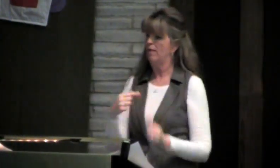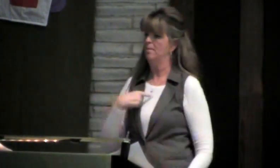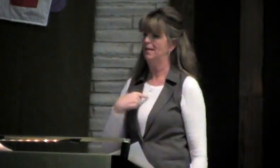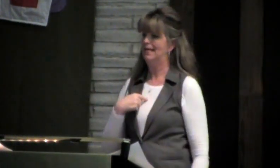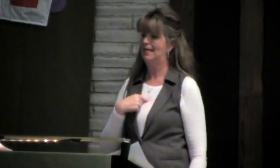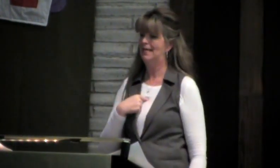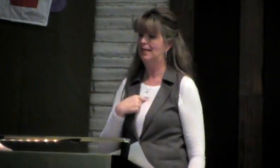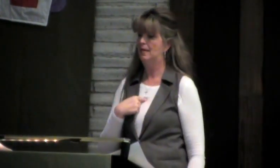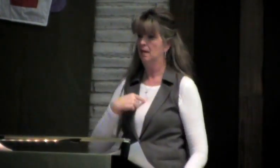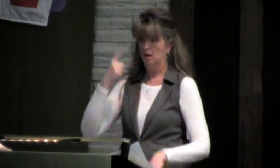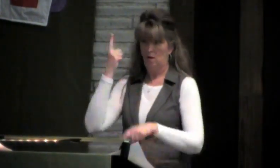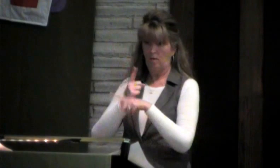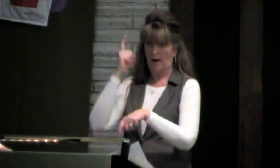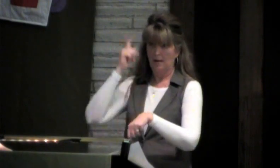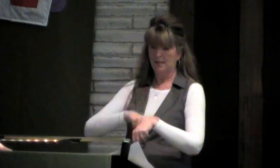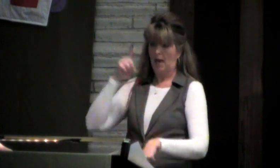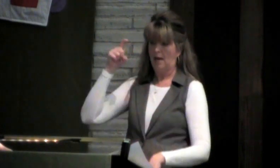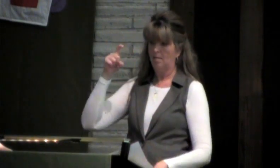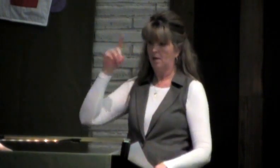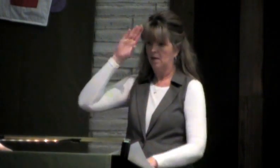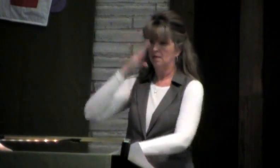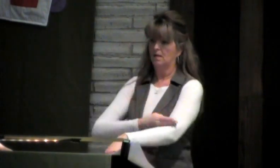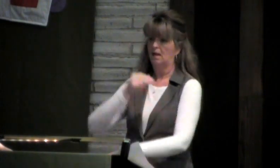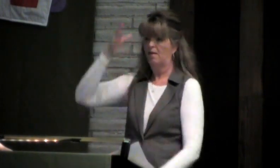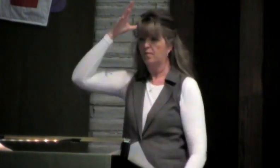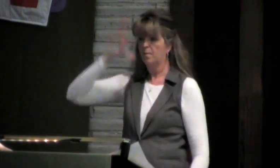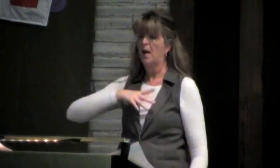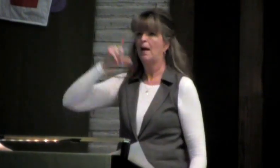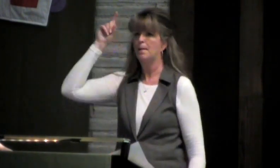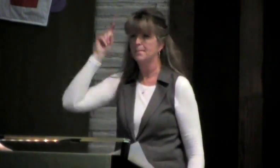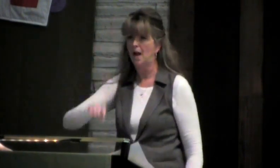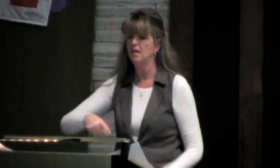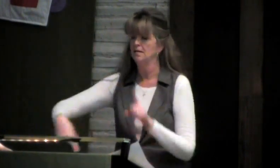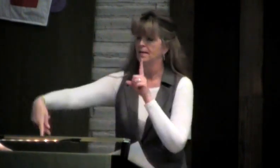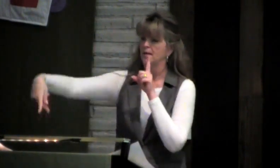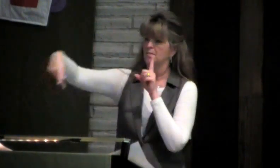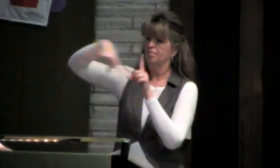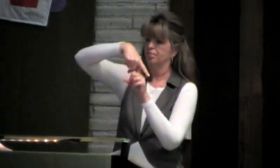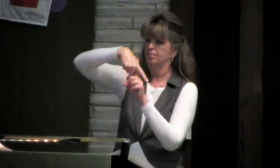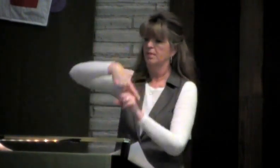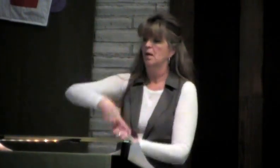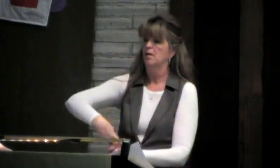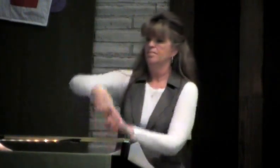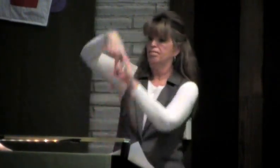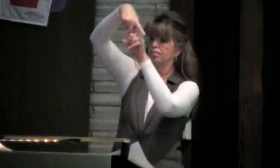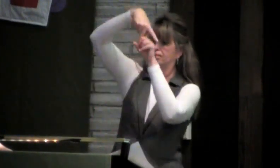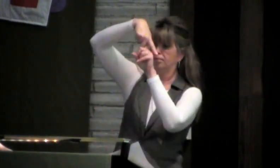Jesus said, it is the same with me. When the time comes, the Son of Man must be lifted up